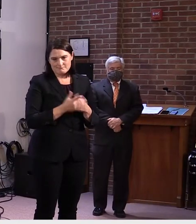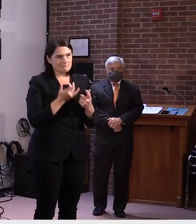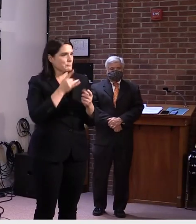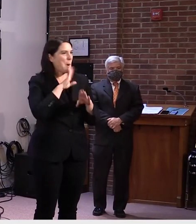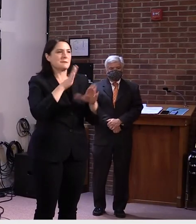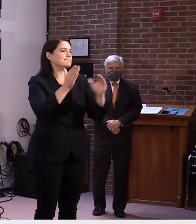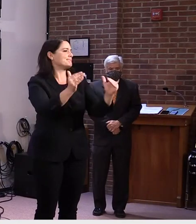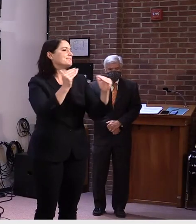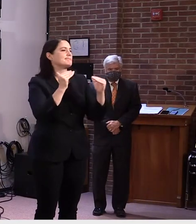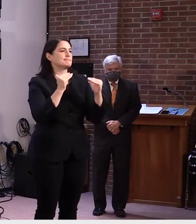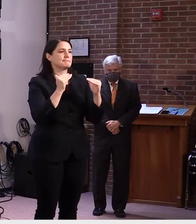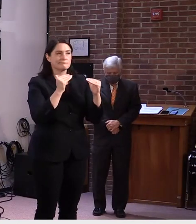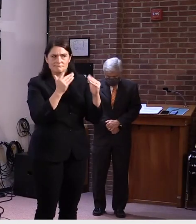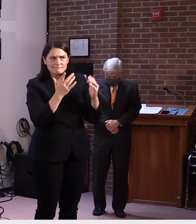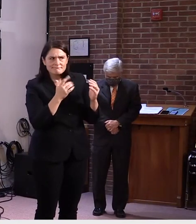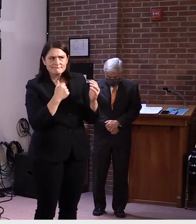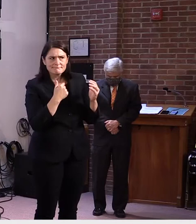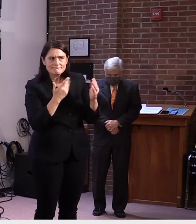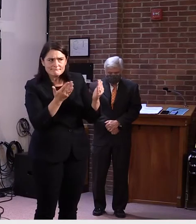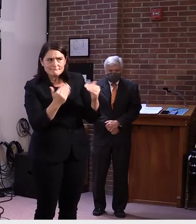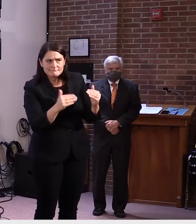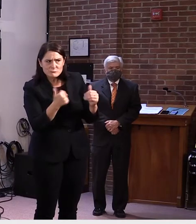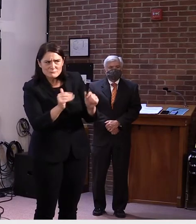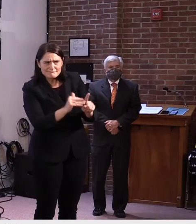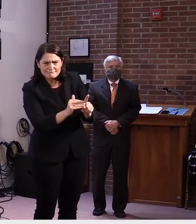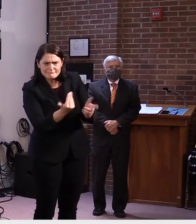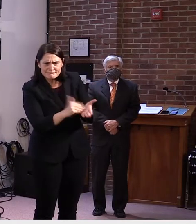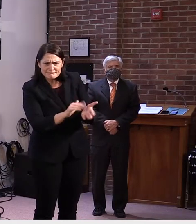Star six to unmute. Andrew. Andrew McGregor.